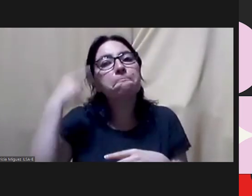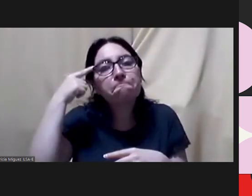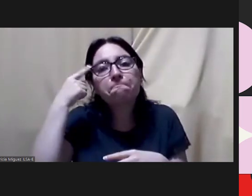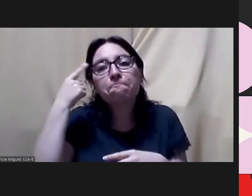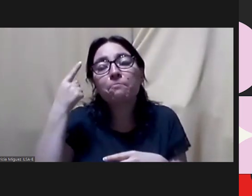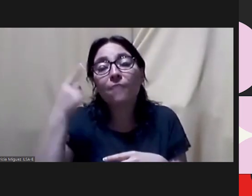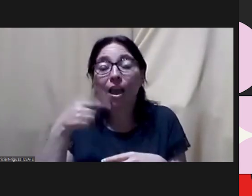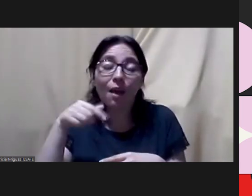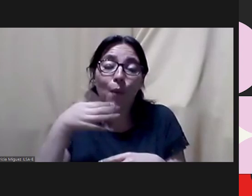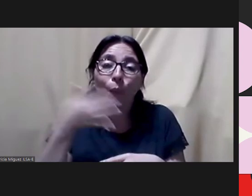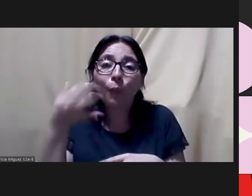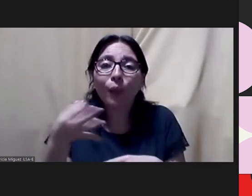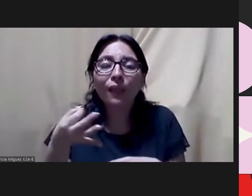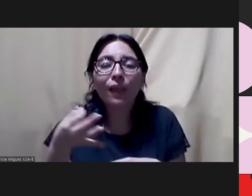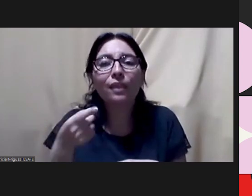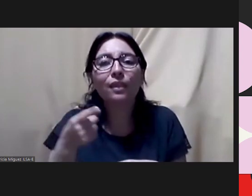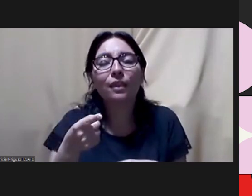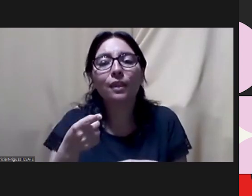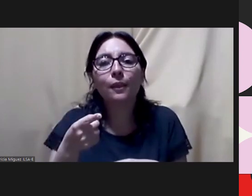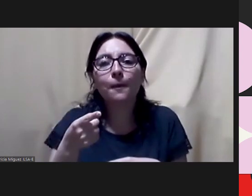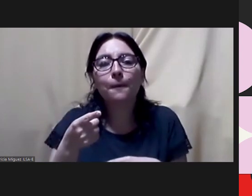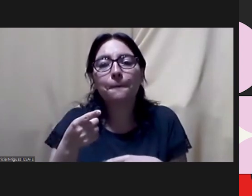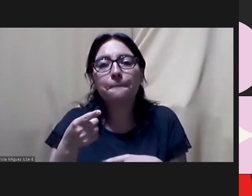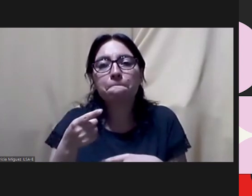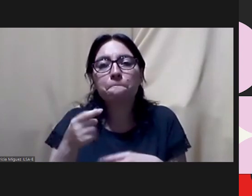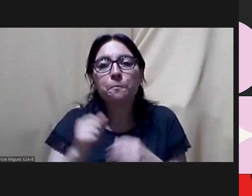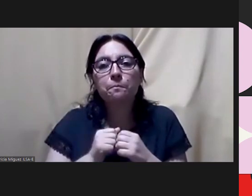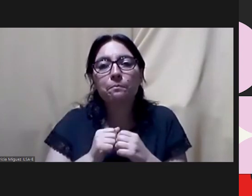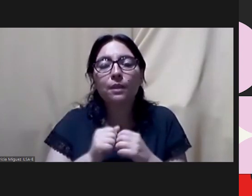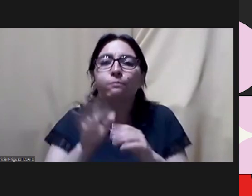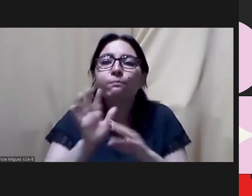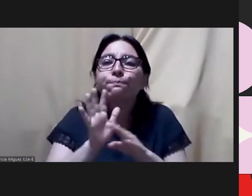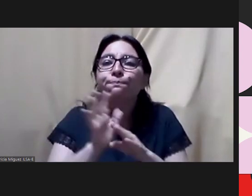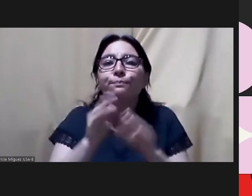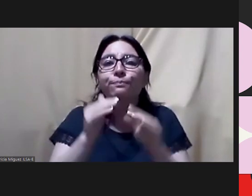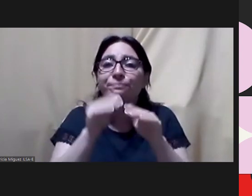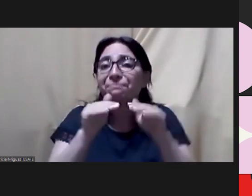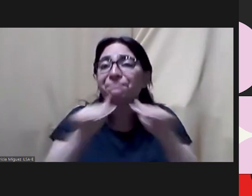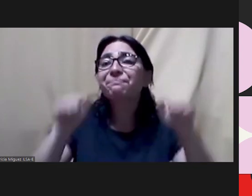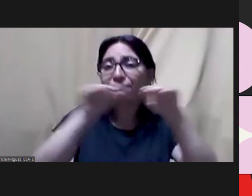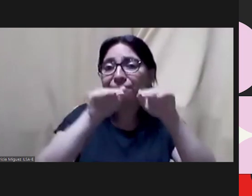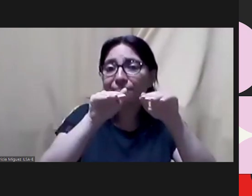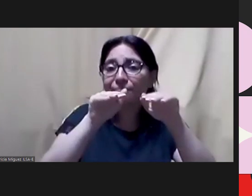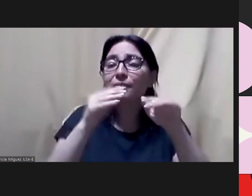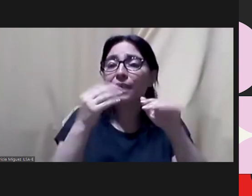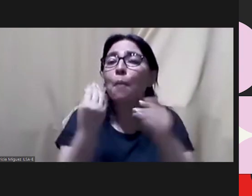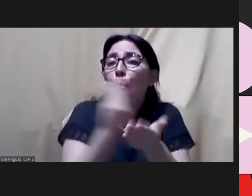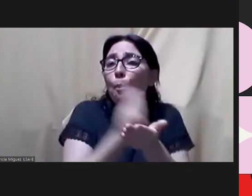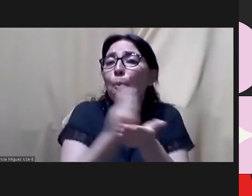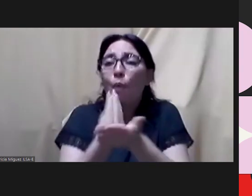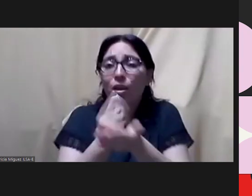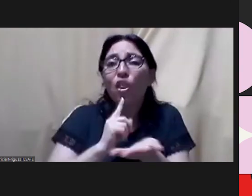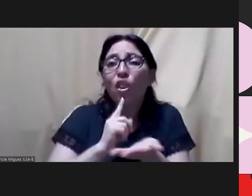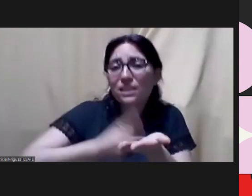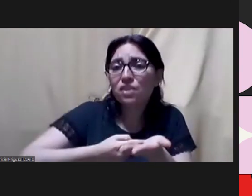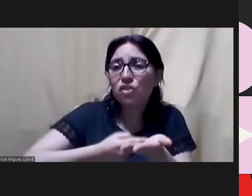so in this regard it's true right it's not enough to have parity in decision making positions